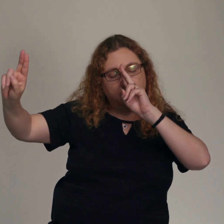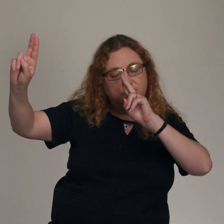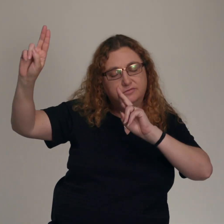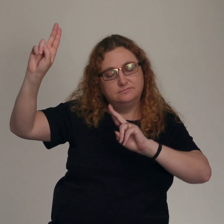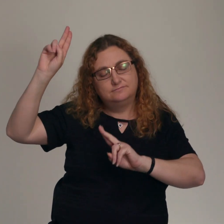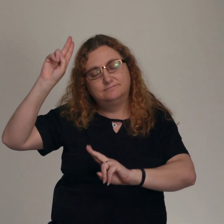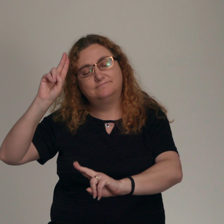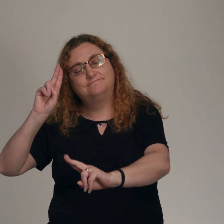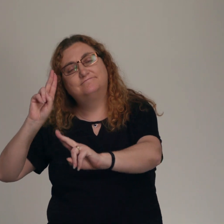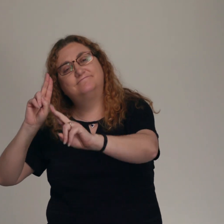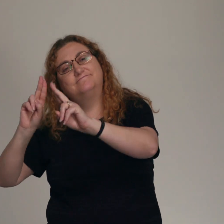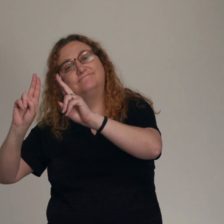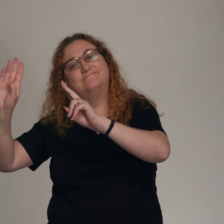As you are